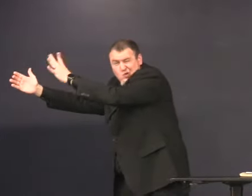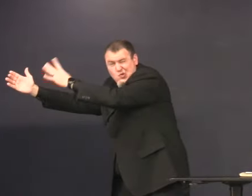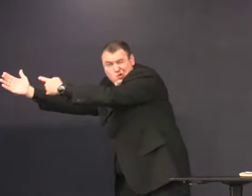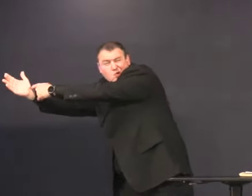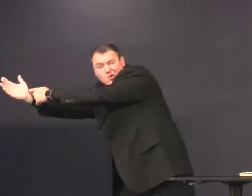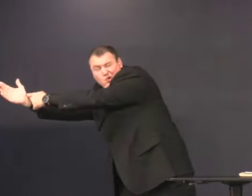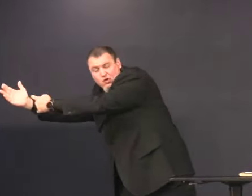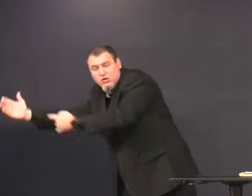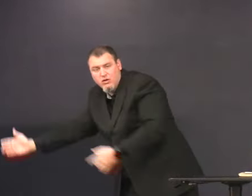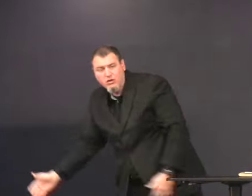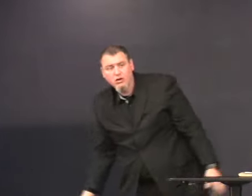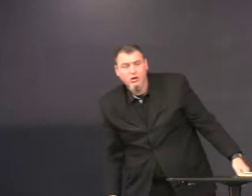beyond compare.